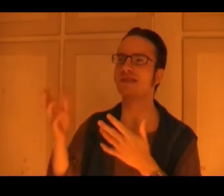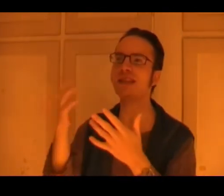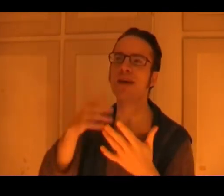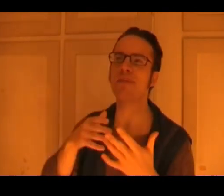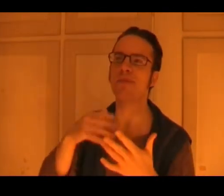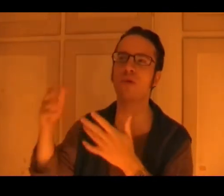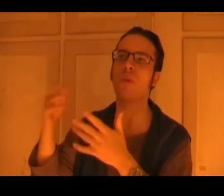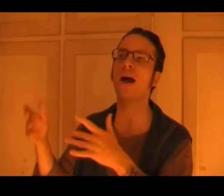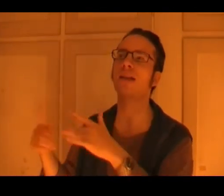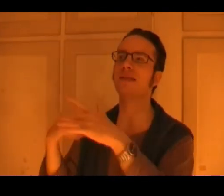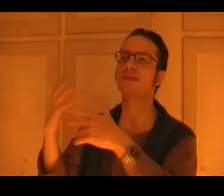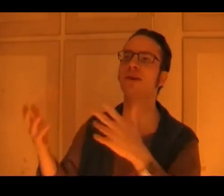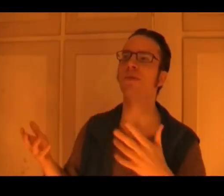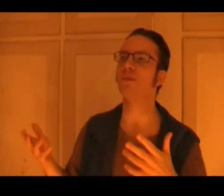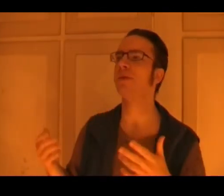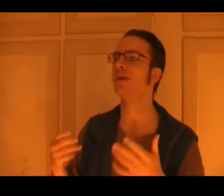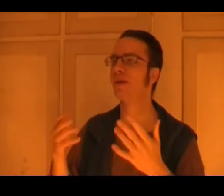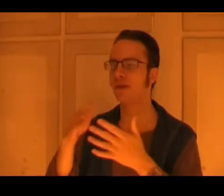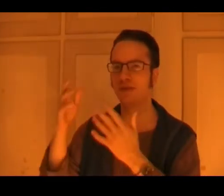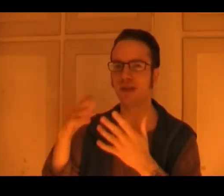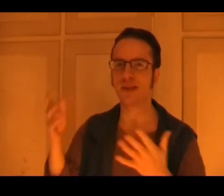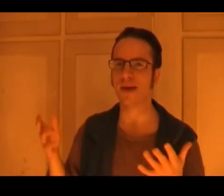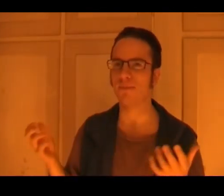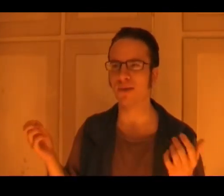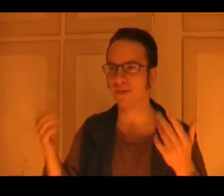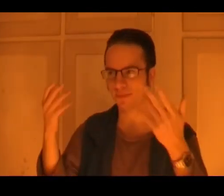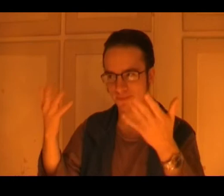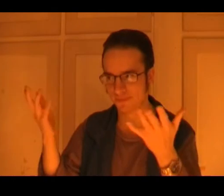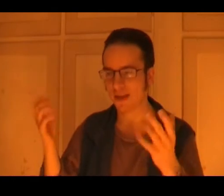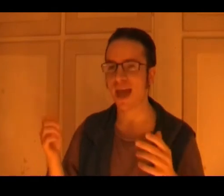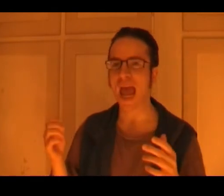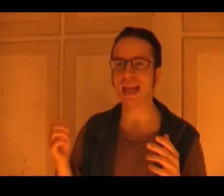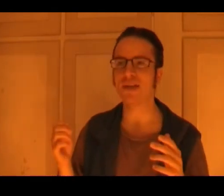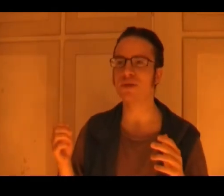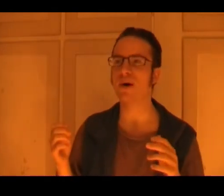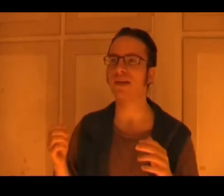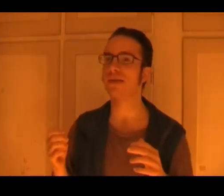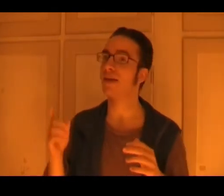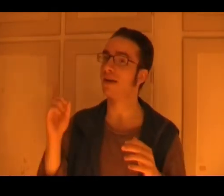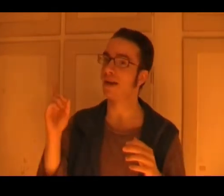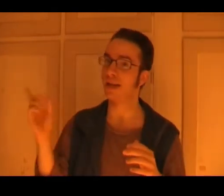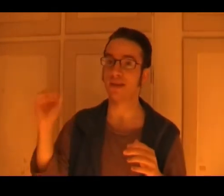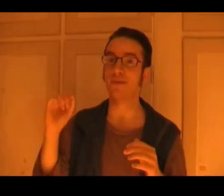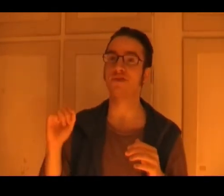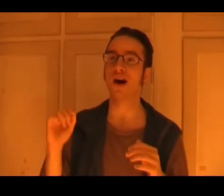seen him for a while, you know, in that month. And he responds, in the gift shop.